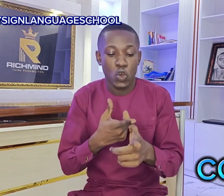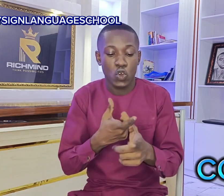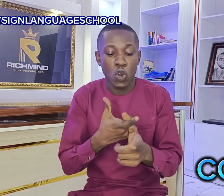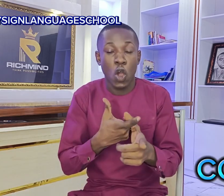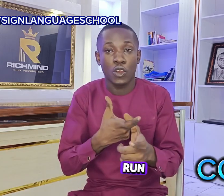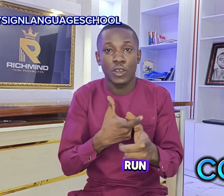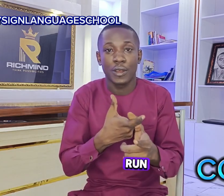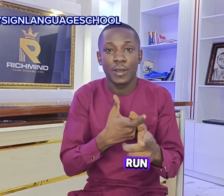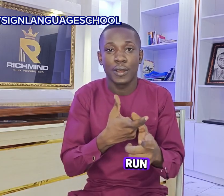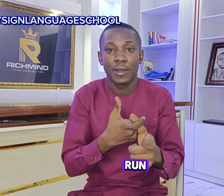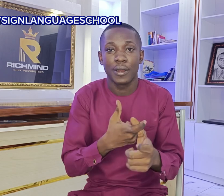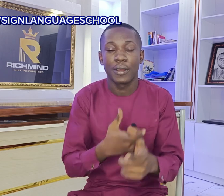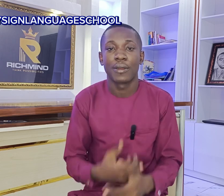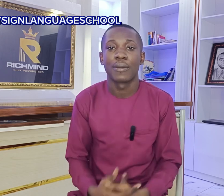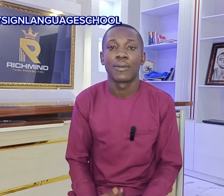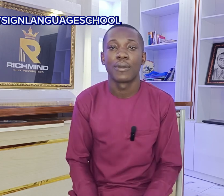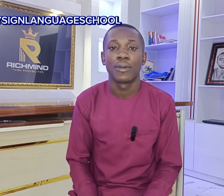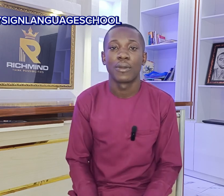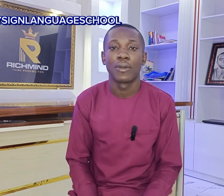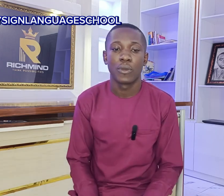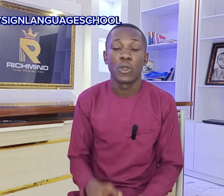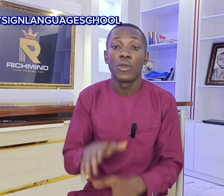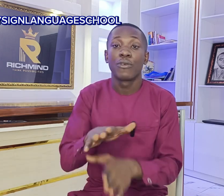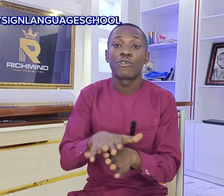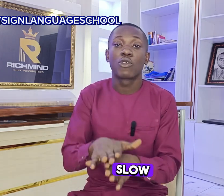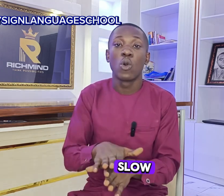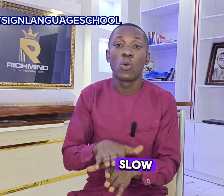run slow